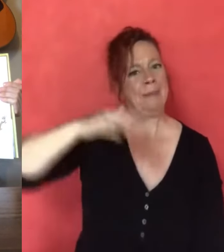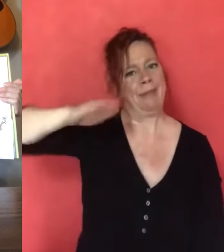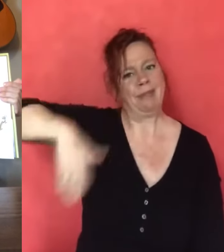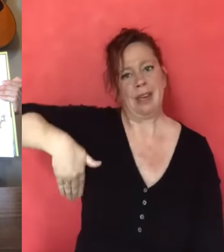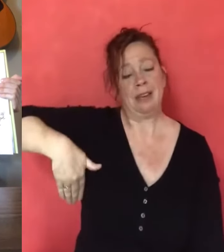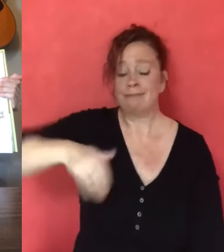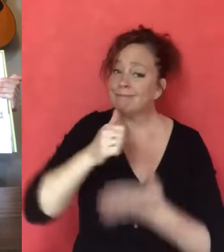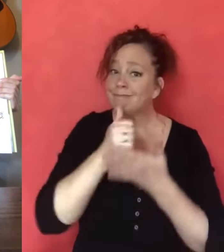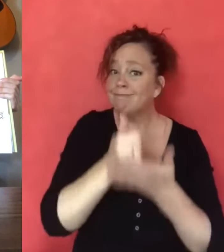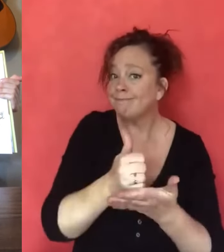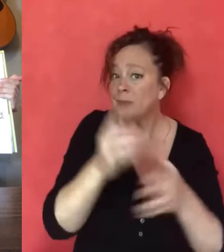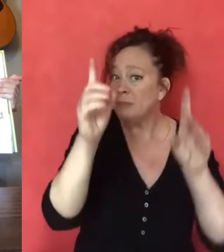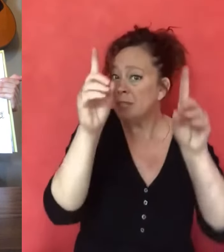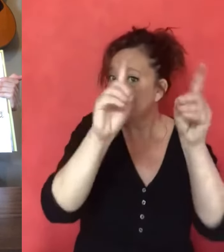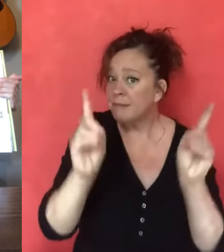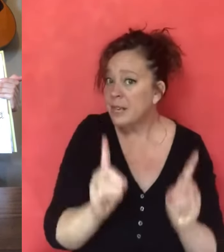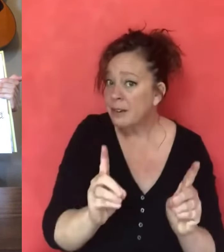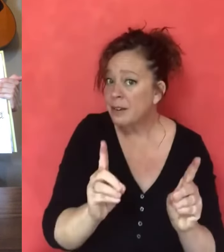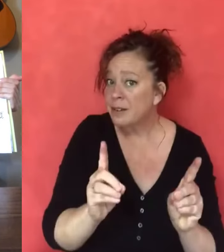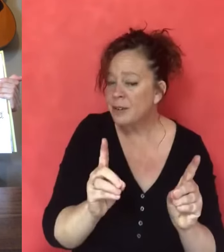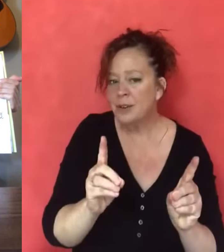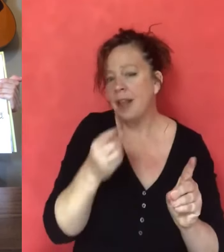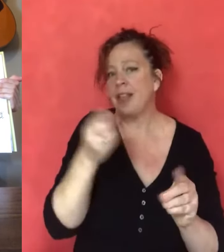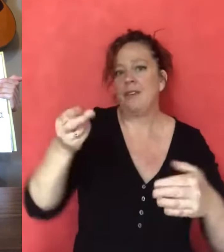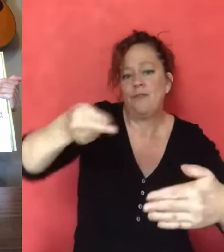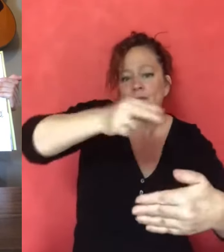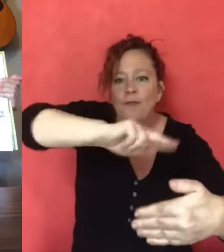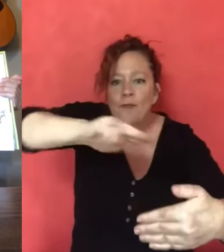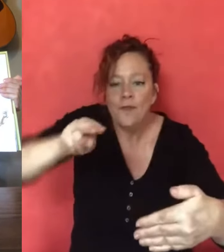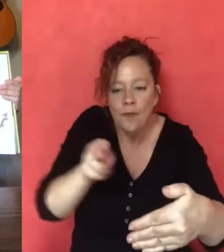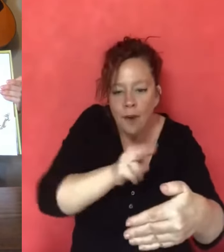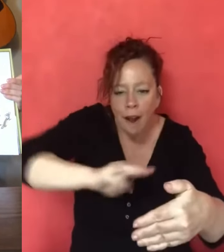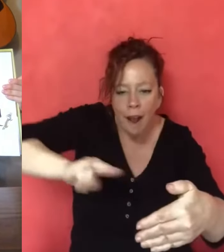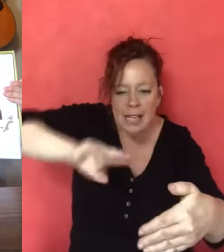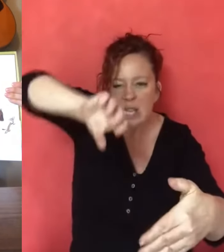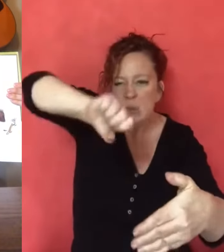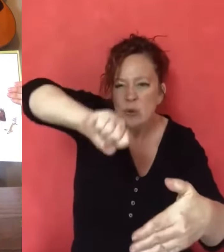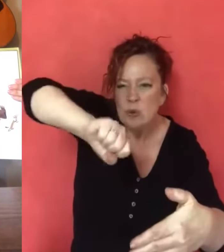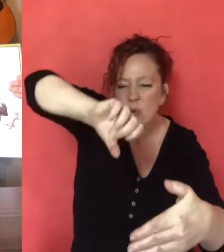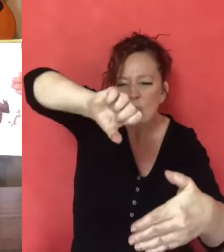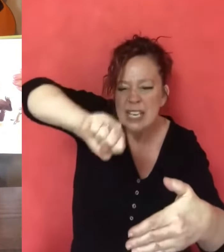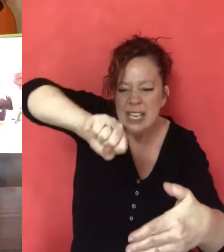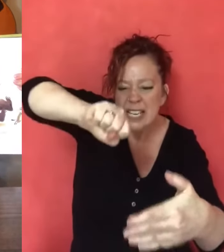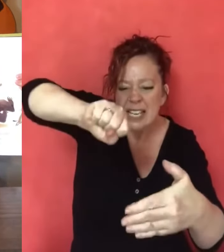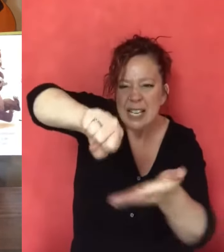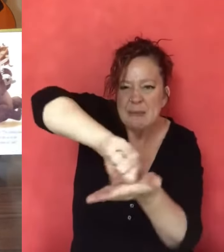Oh dear, says Bear. It seems I'm late. May I help you decorate? They frost. They